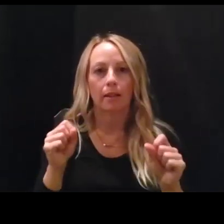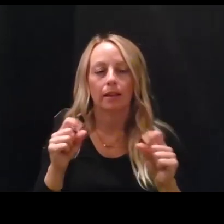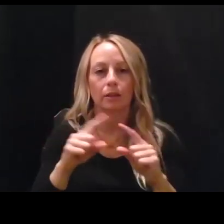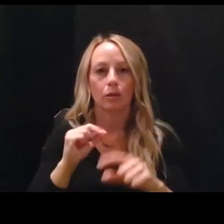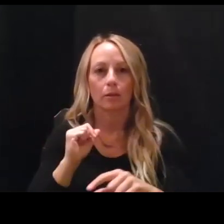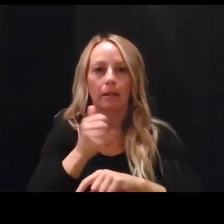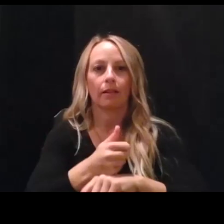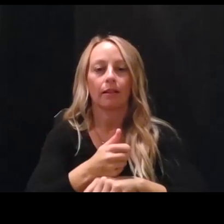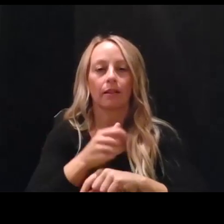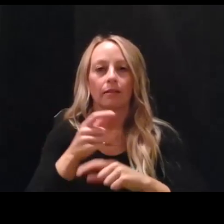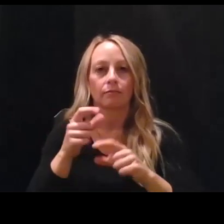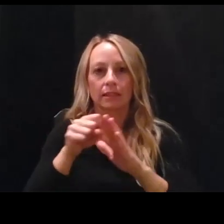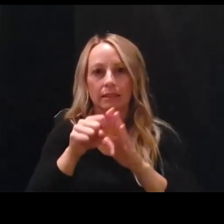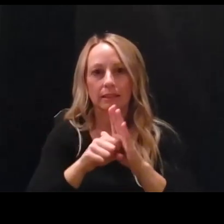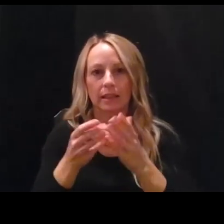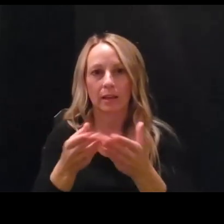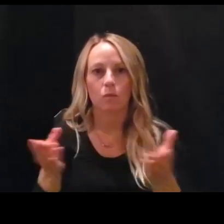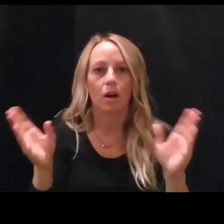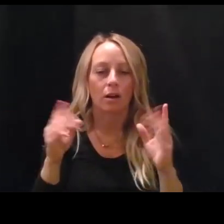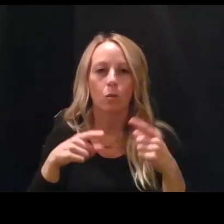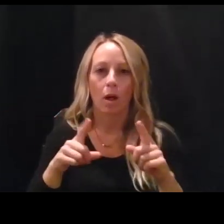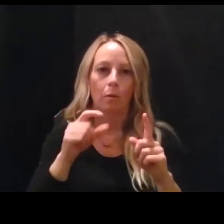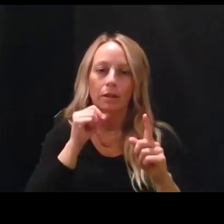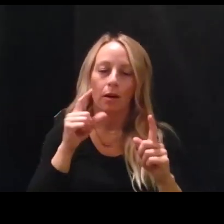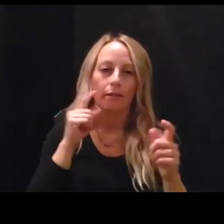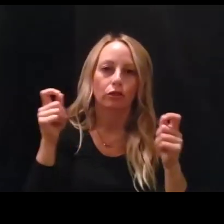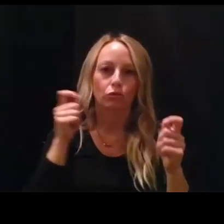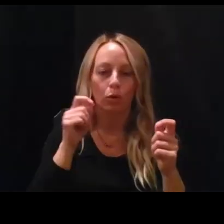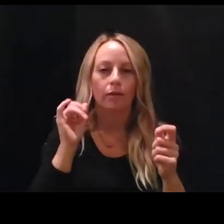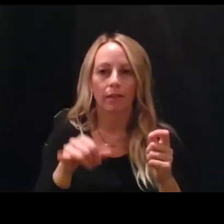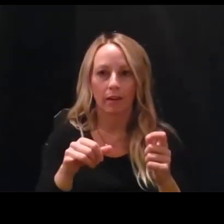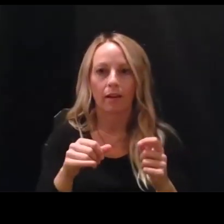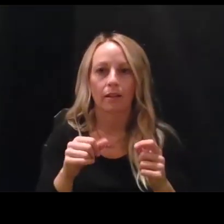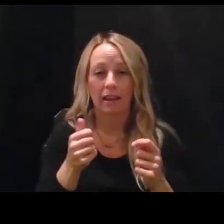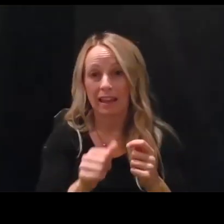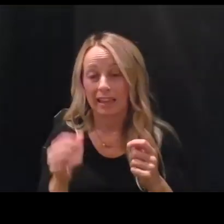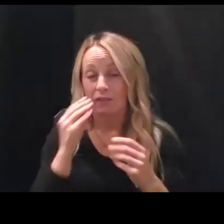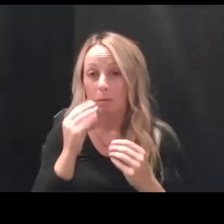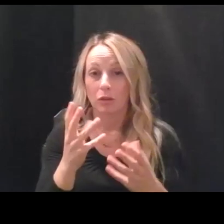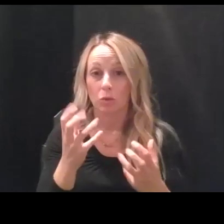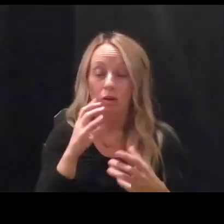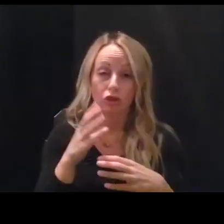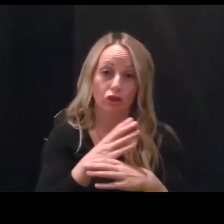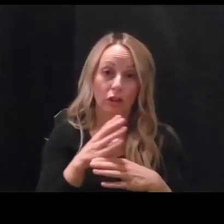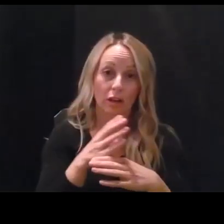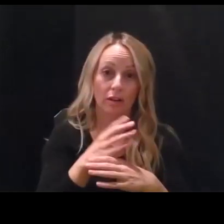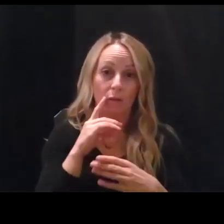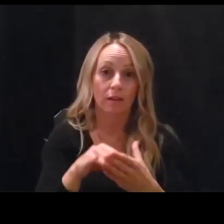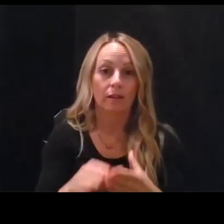statewide. Um, while we obviously don't have control of that, any, um, information you want to share on either of